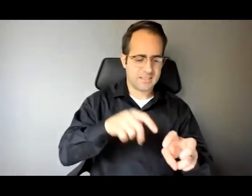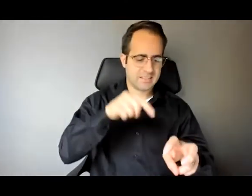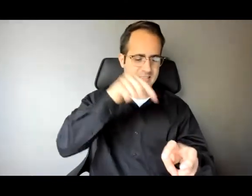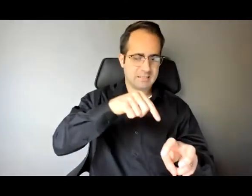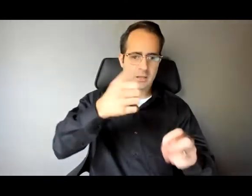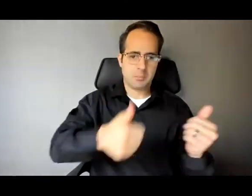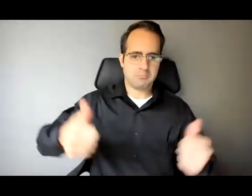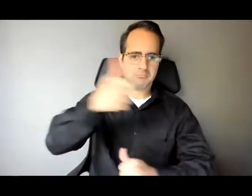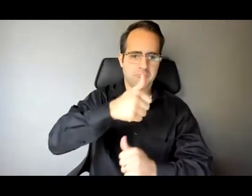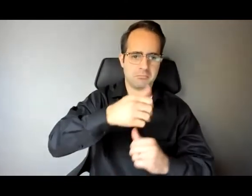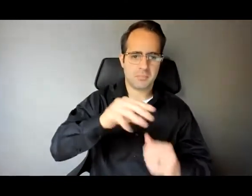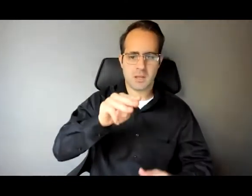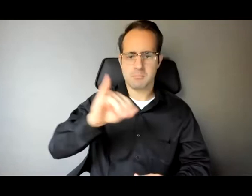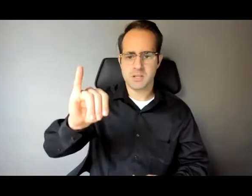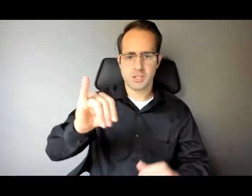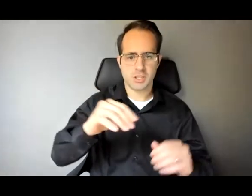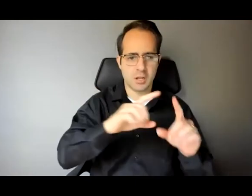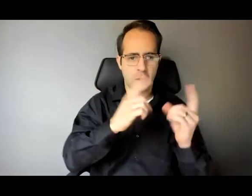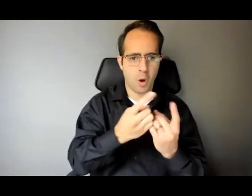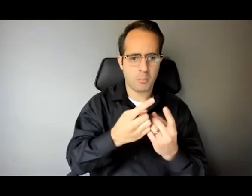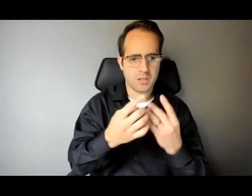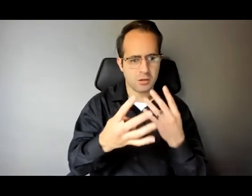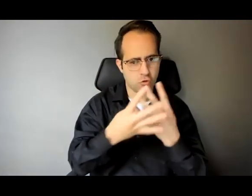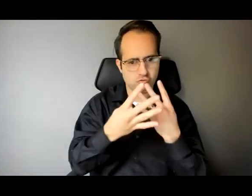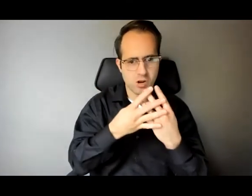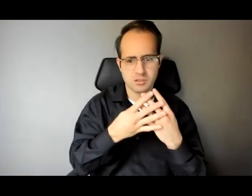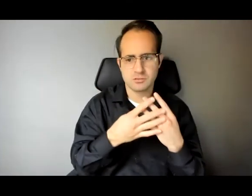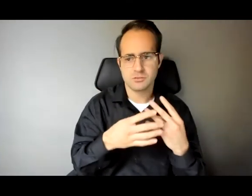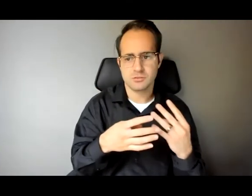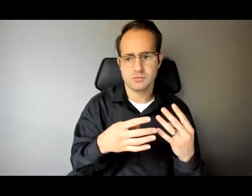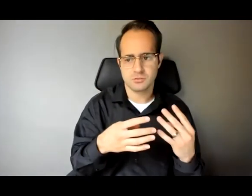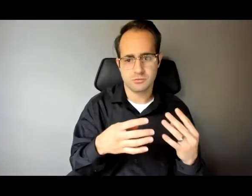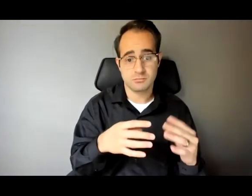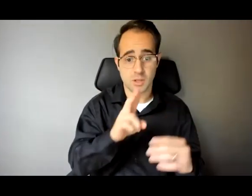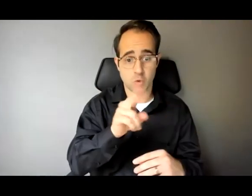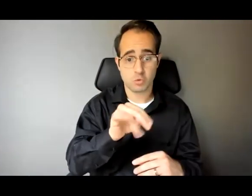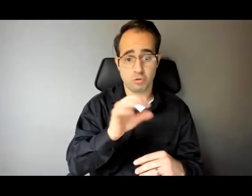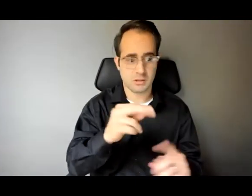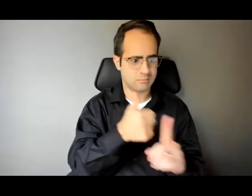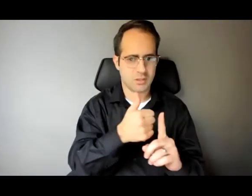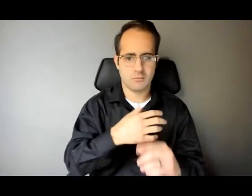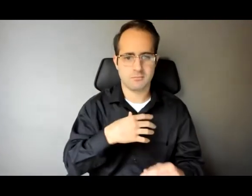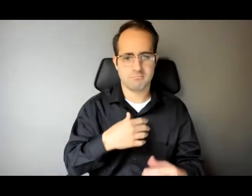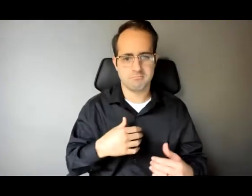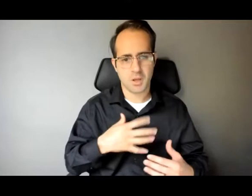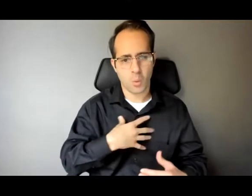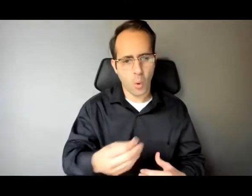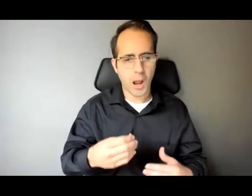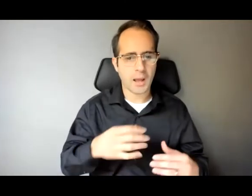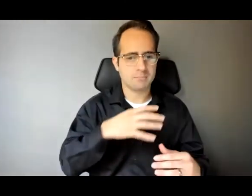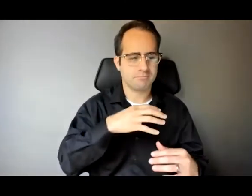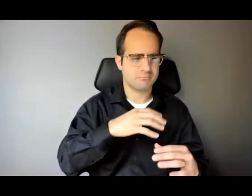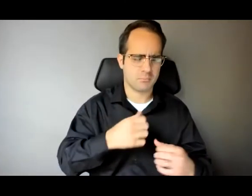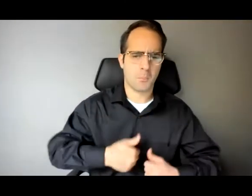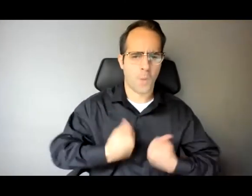Correction Union white guy about my age had worked in corrections his whole life and was now the head of the union and